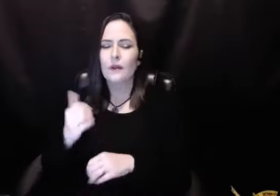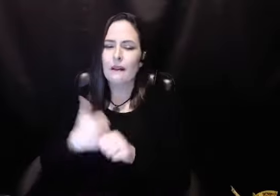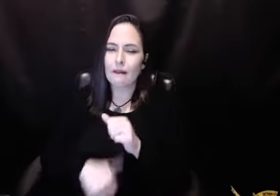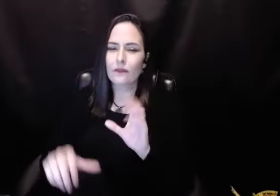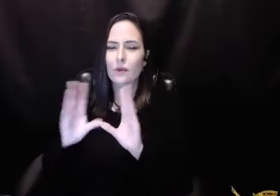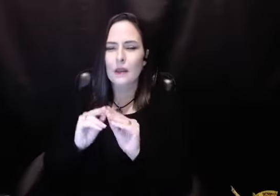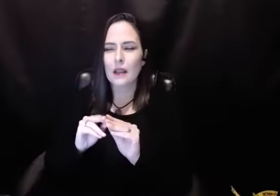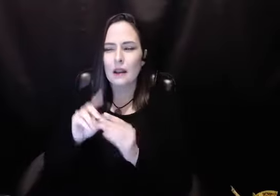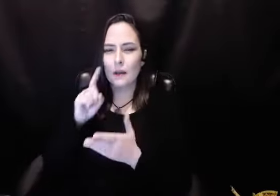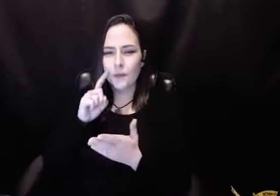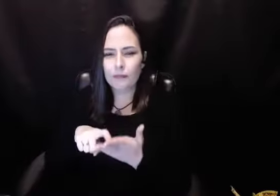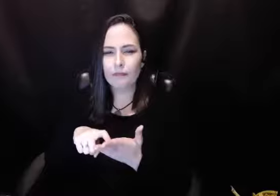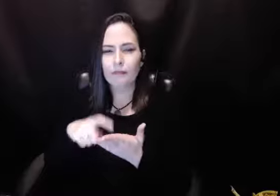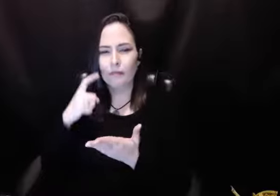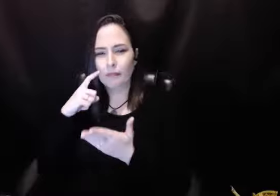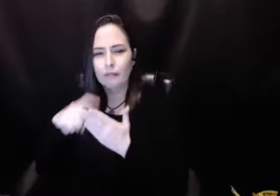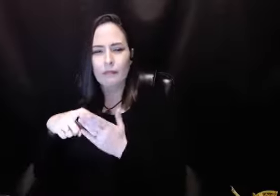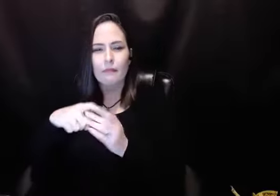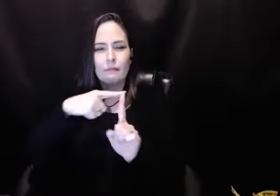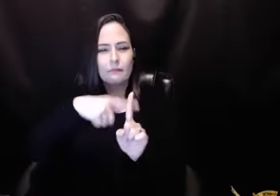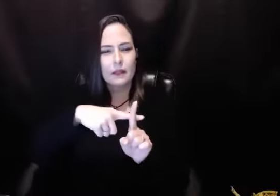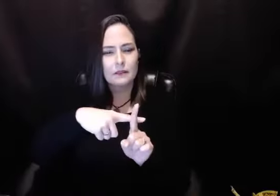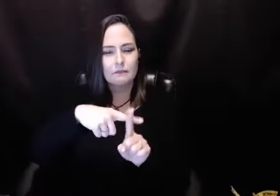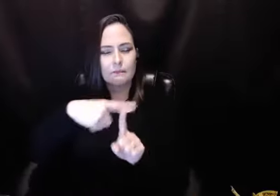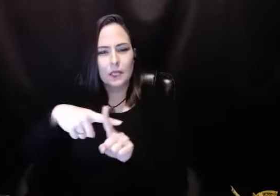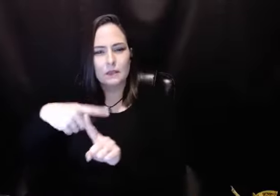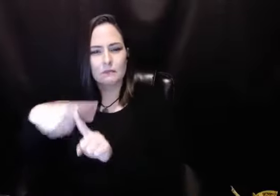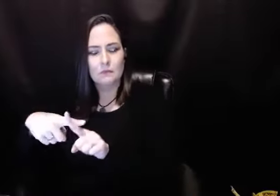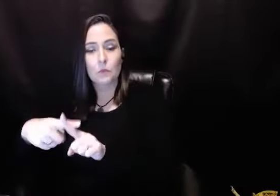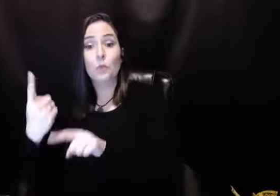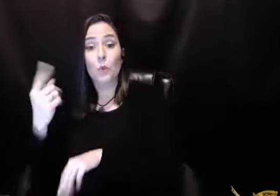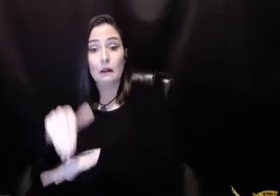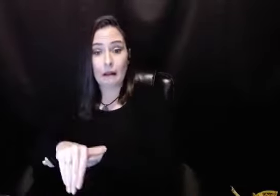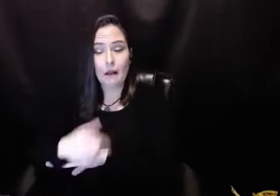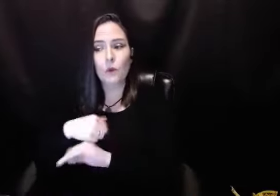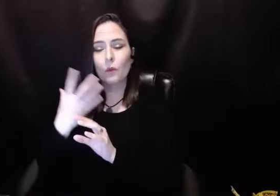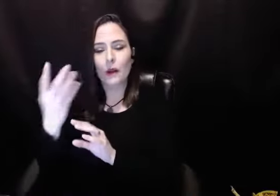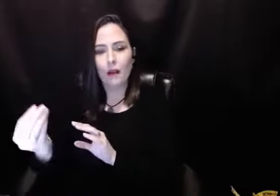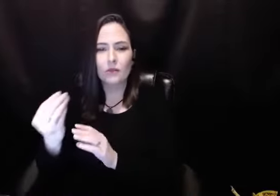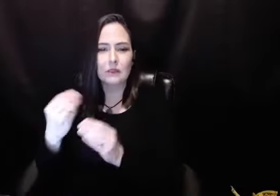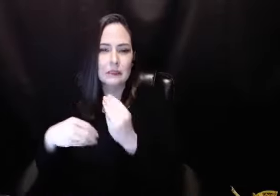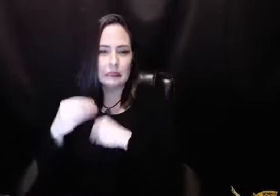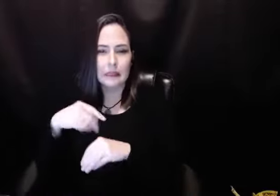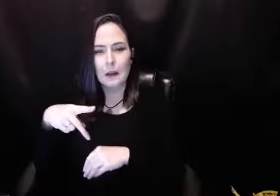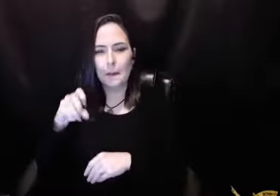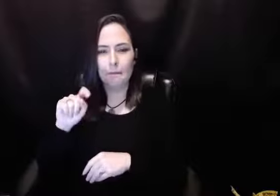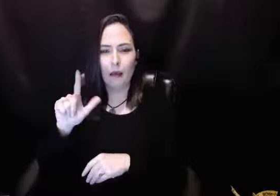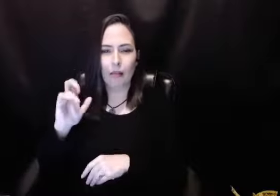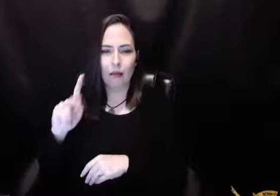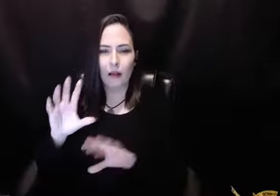And so, then for every meeting I went to, I was looking for something different. And I found different things I liked about Ethel. And then one night,